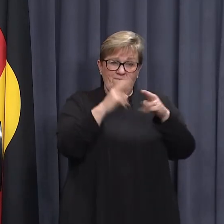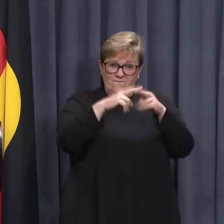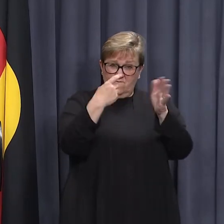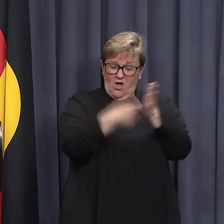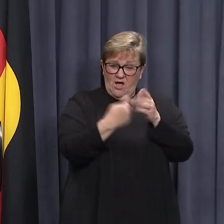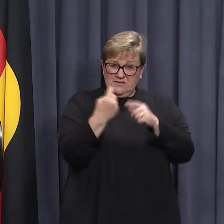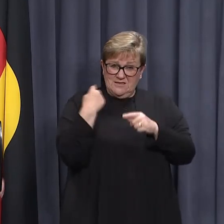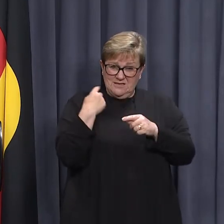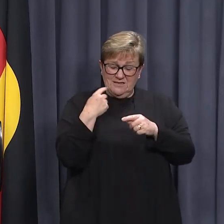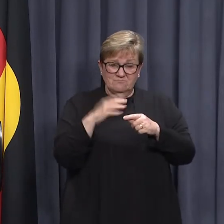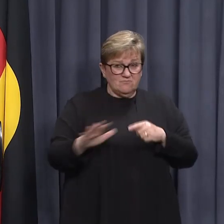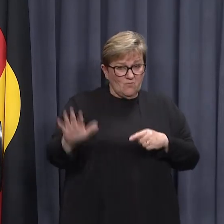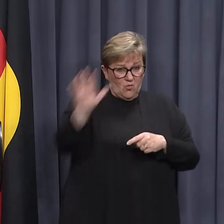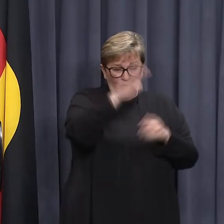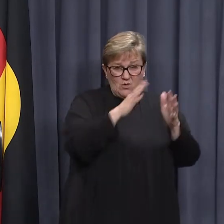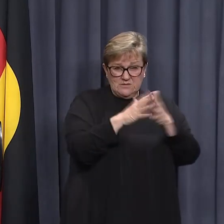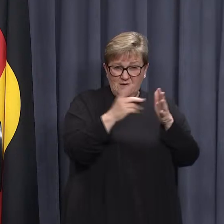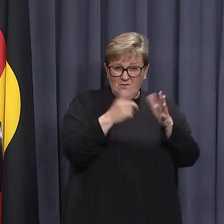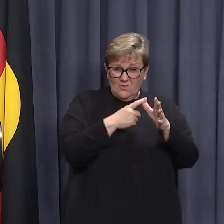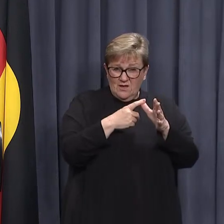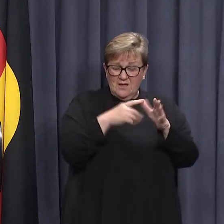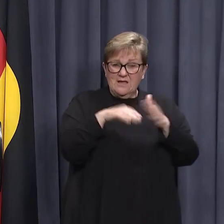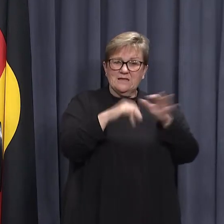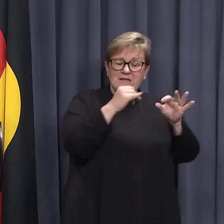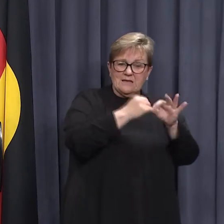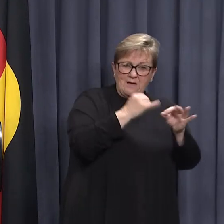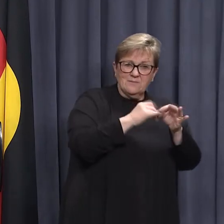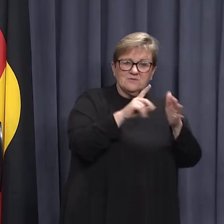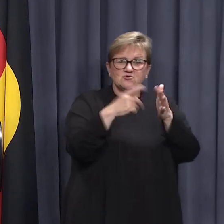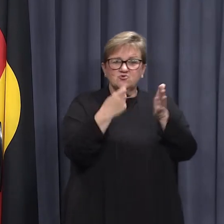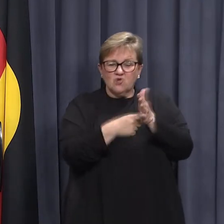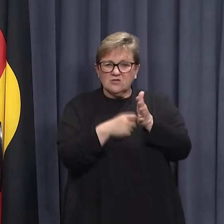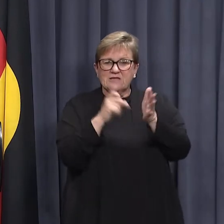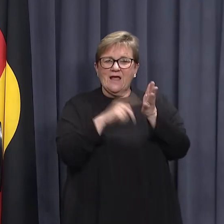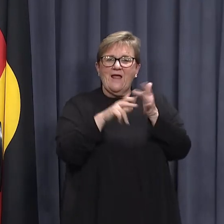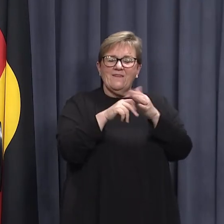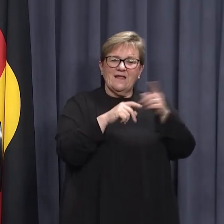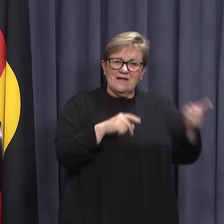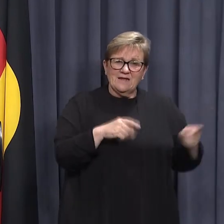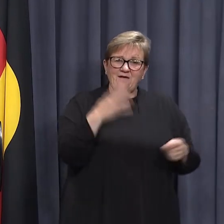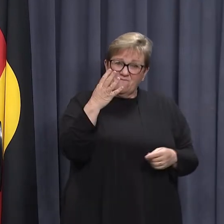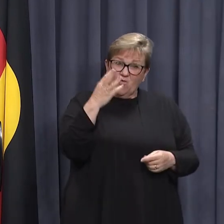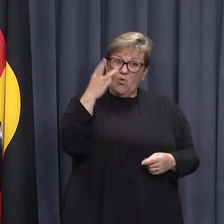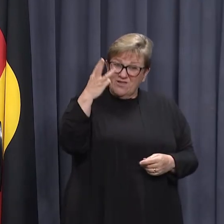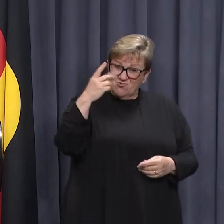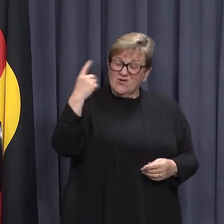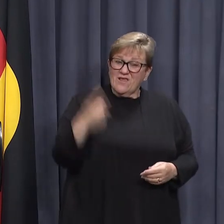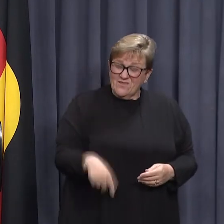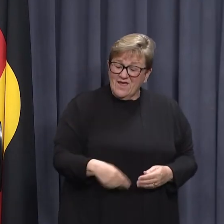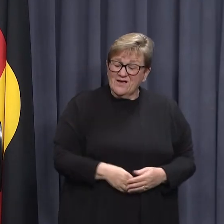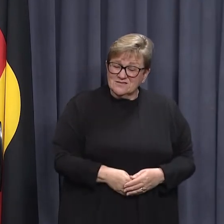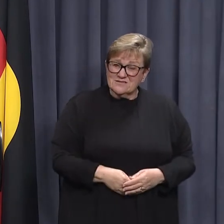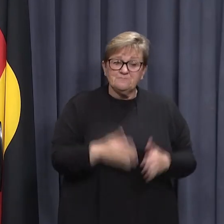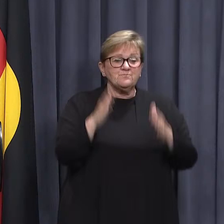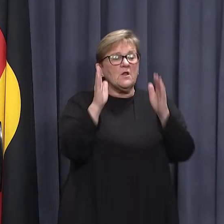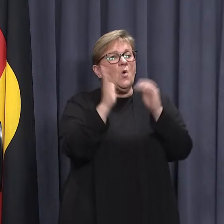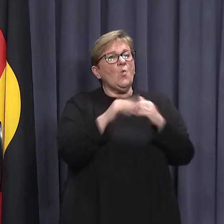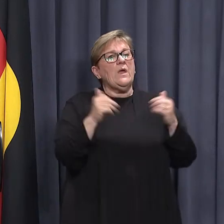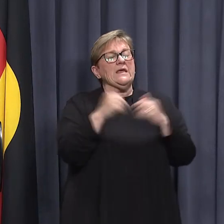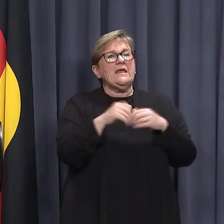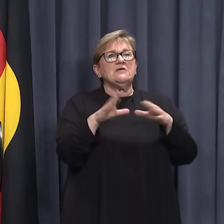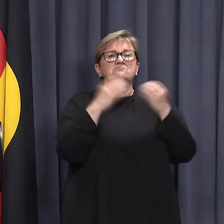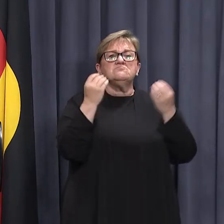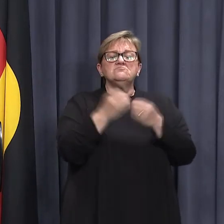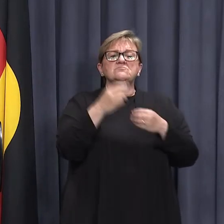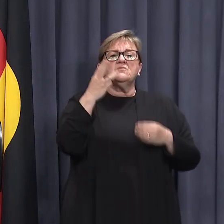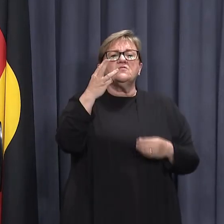Friday right across the state through clinics, pharmacies and GPs, 43,000. Over the weekend we administered